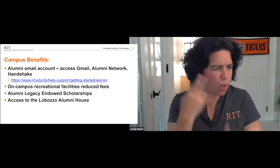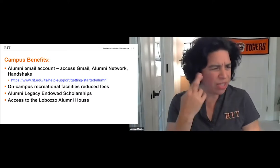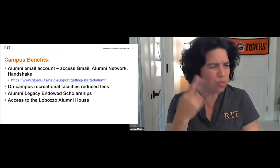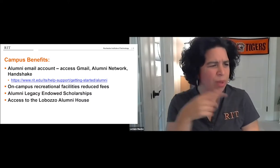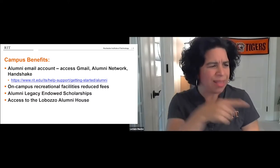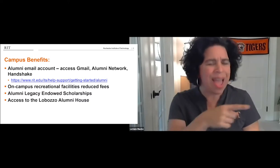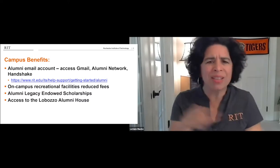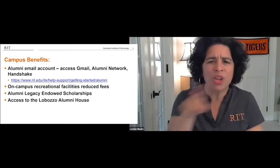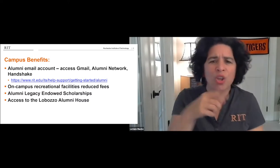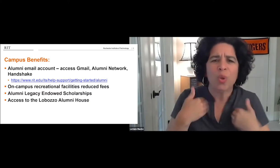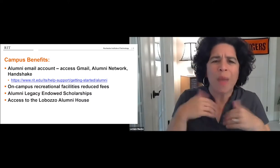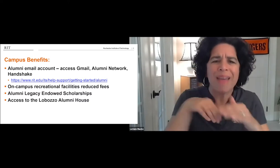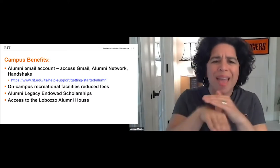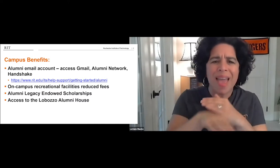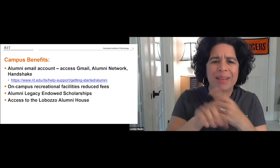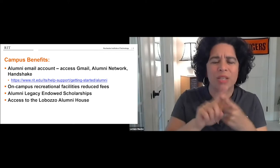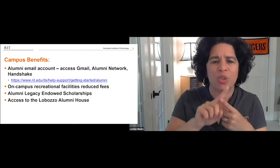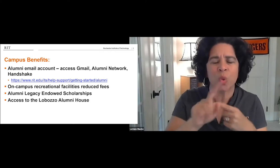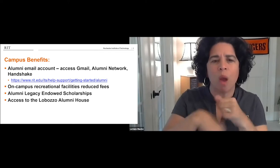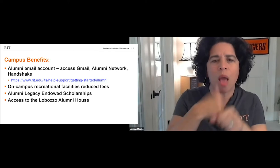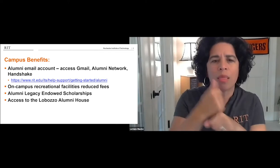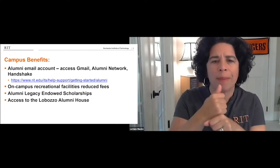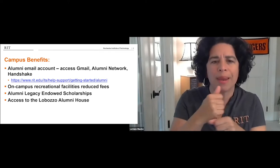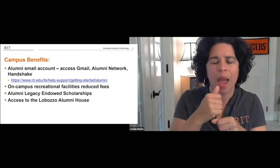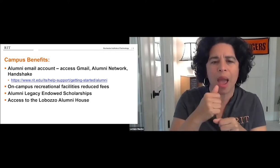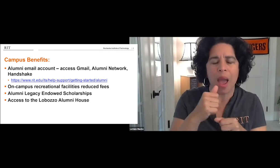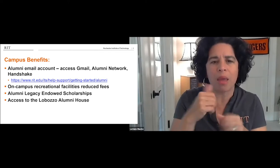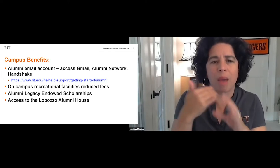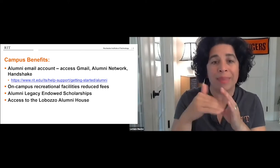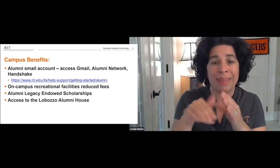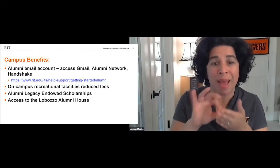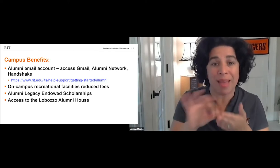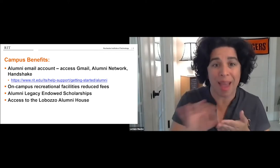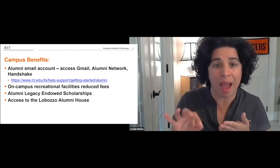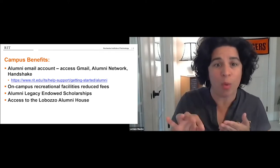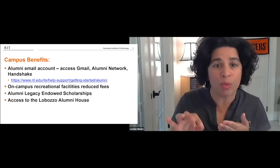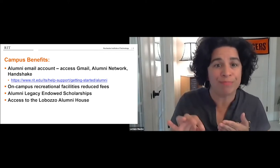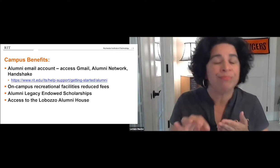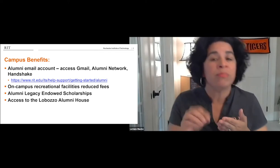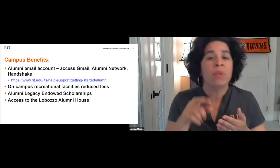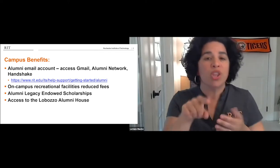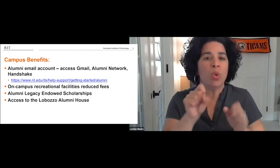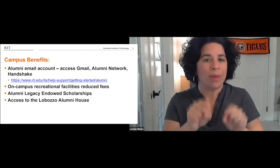Some actually are remote as well, I'm realizing. You do have access to an alumni email account.